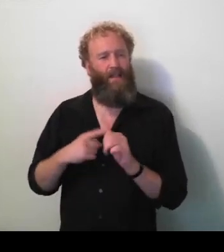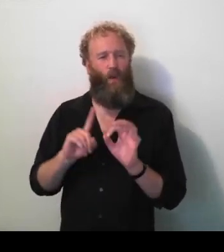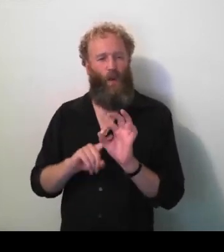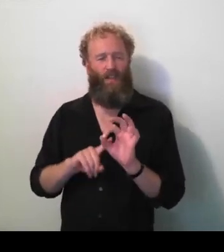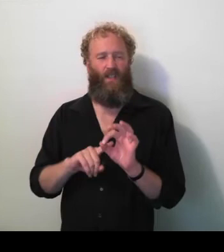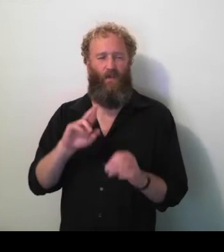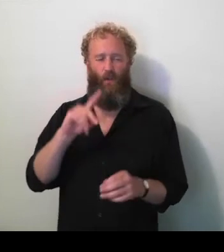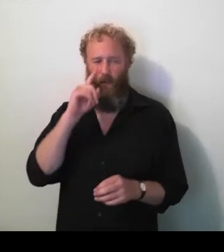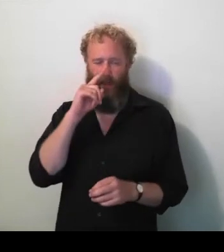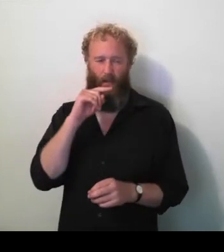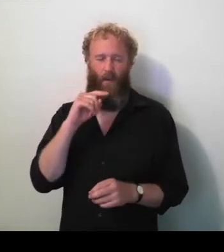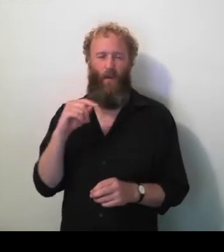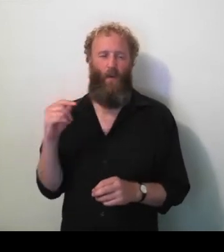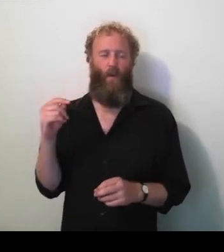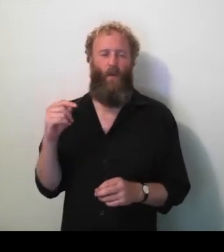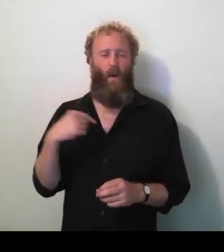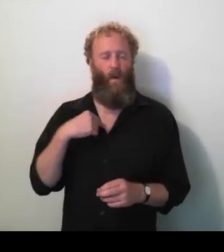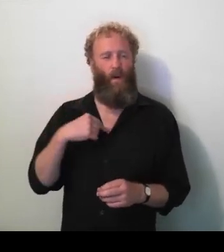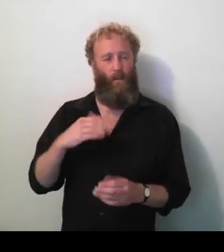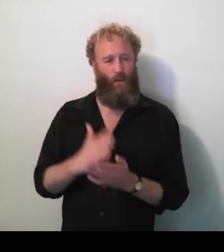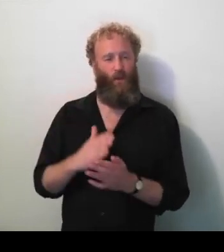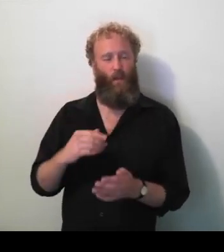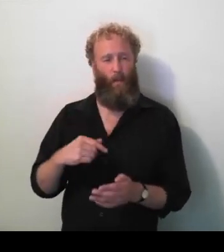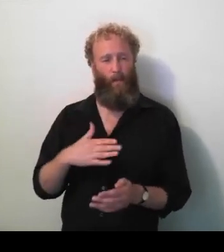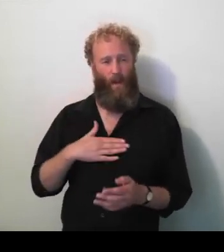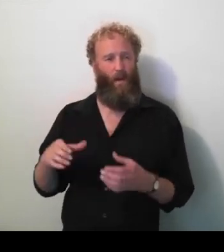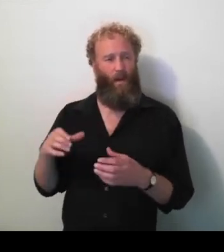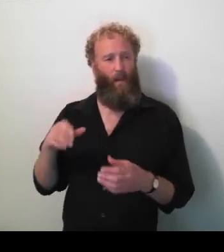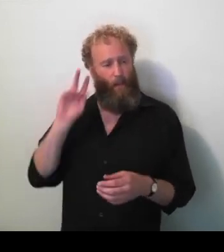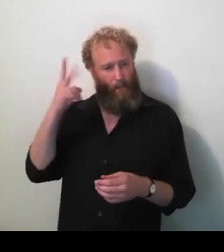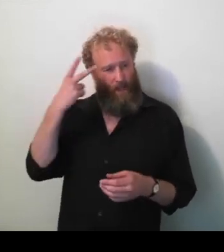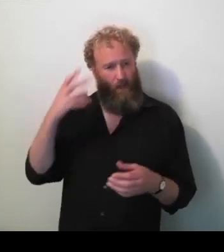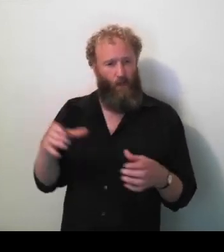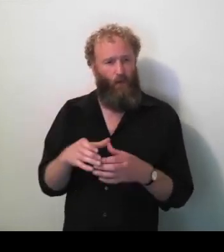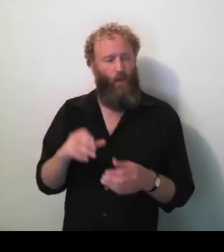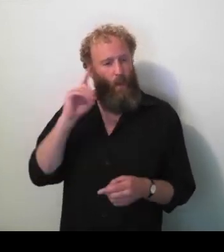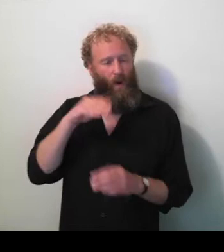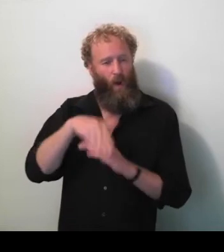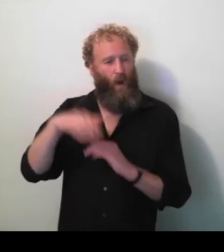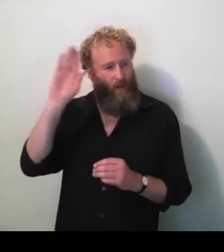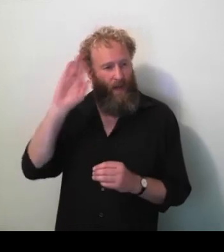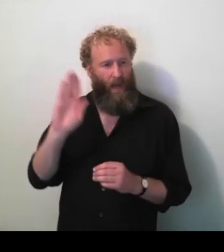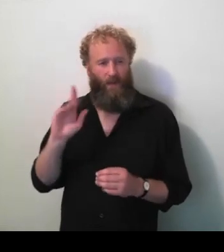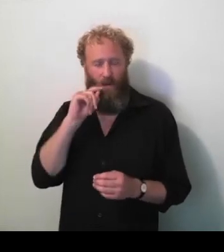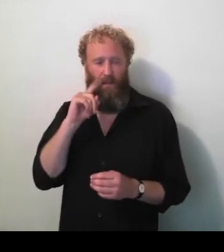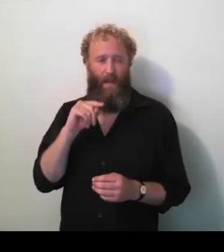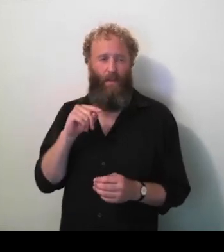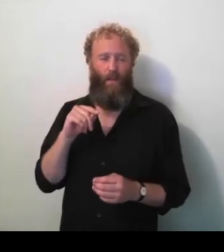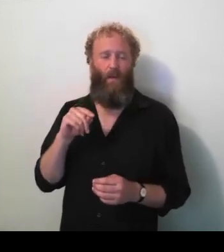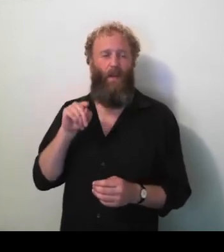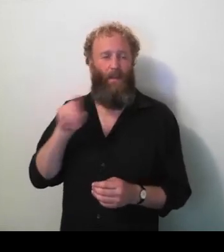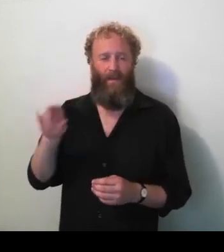particularly for people in rural and regional areas who, even if they're completely able-bodied, are already second-class citizens.